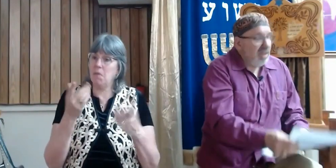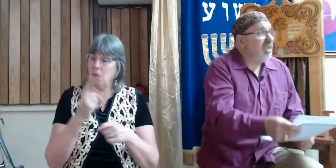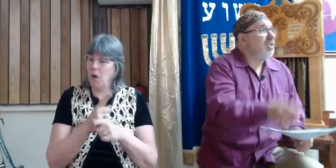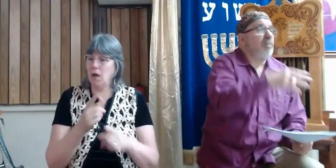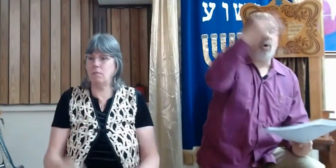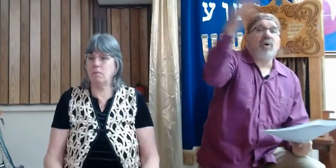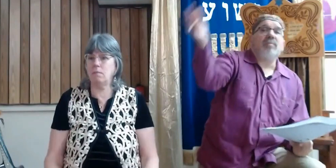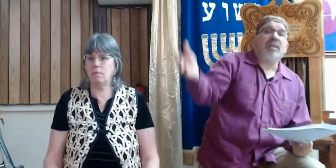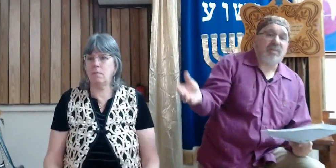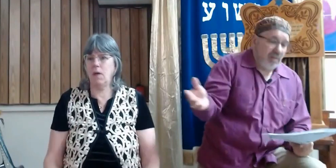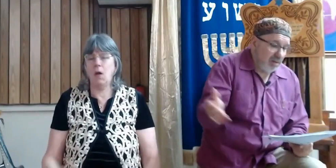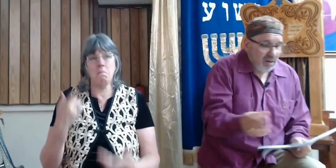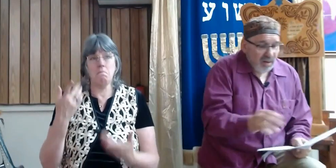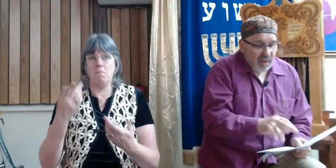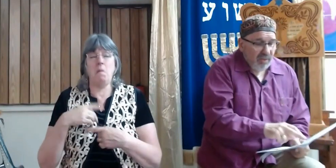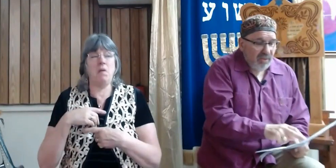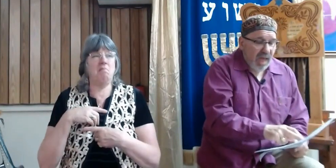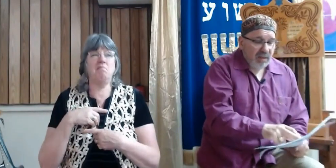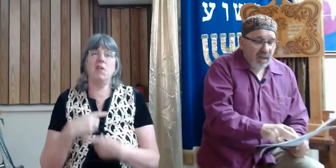Was it disappointment